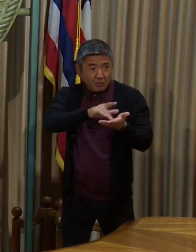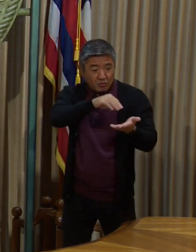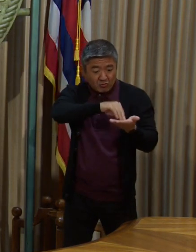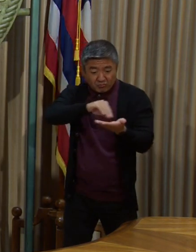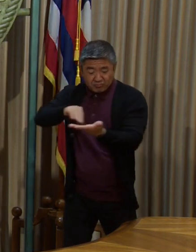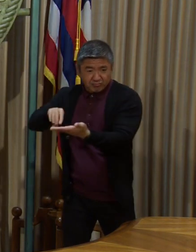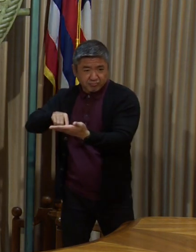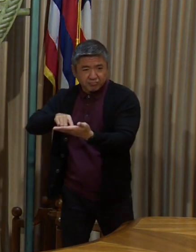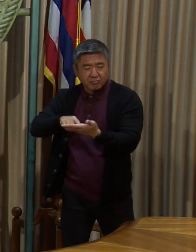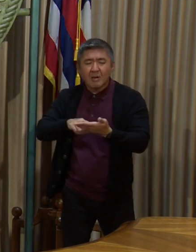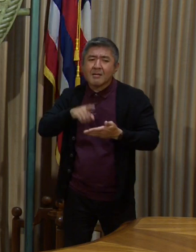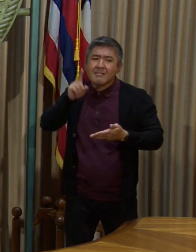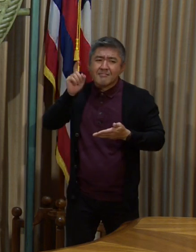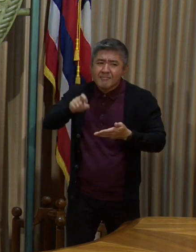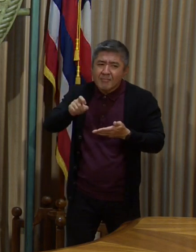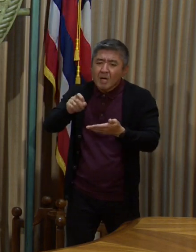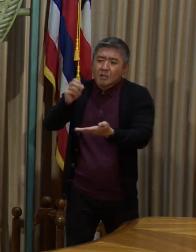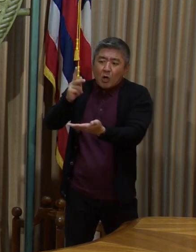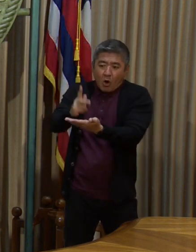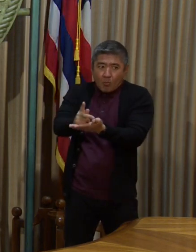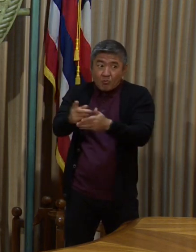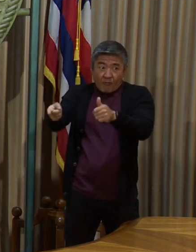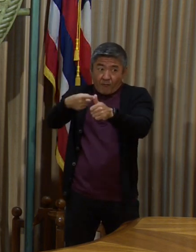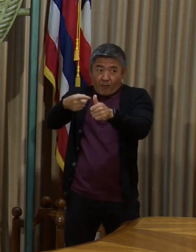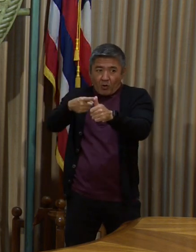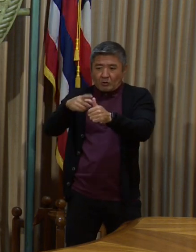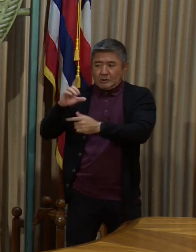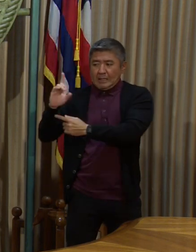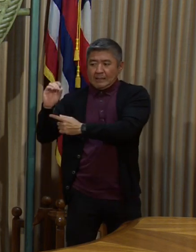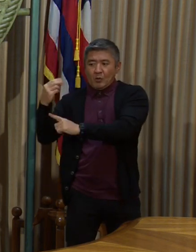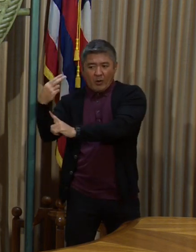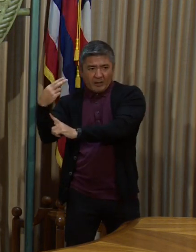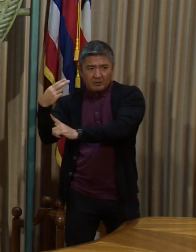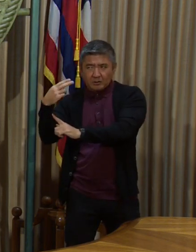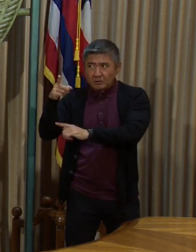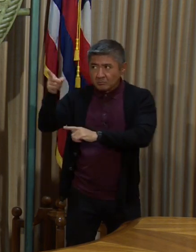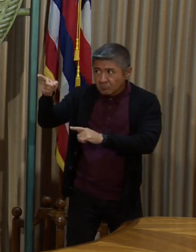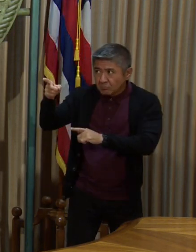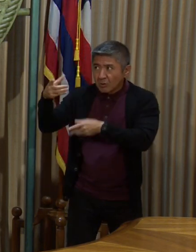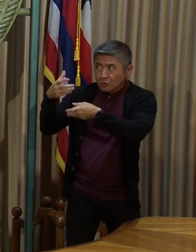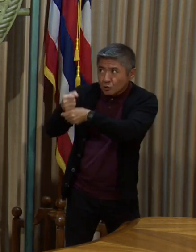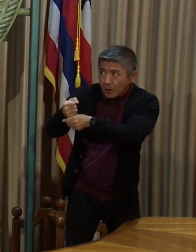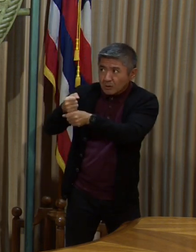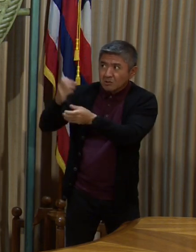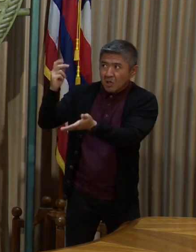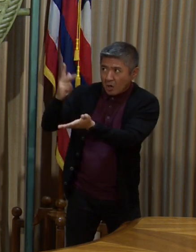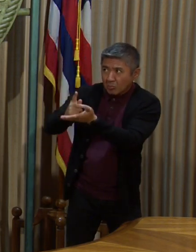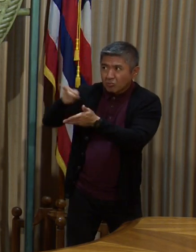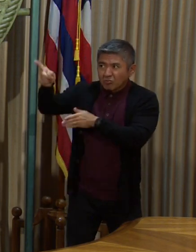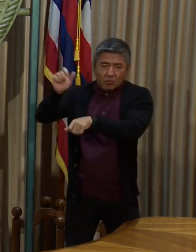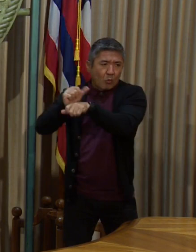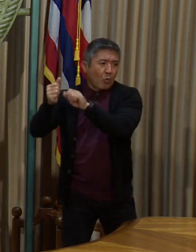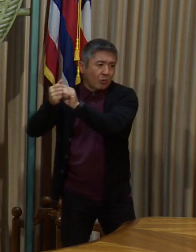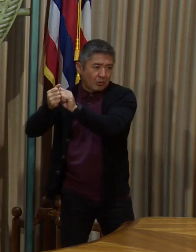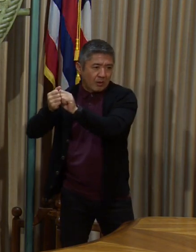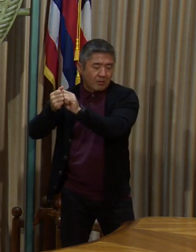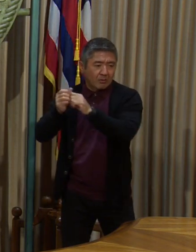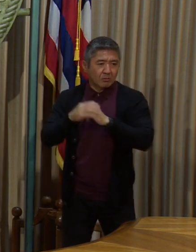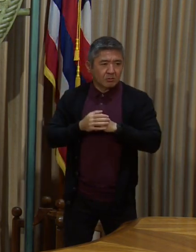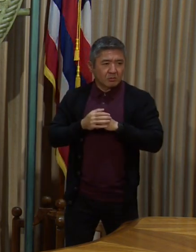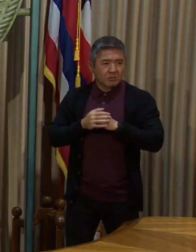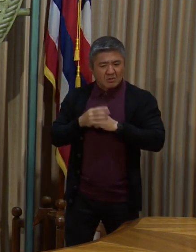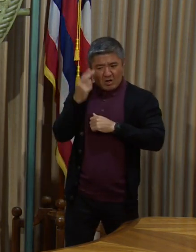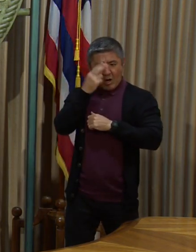approval of the Department of Health. So, you know, we continue to work with several